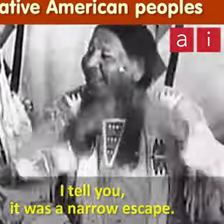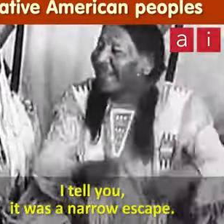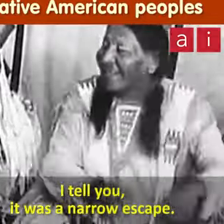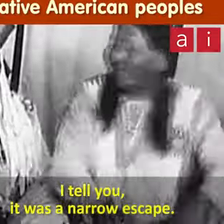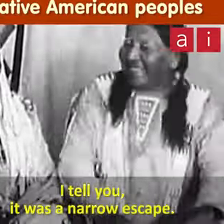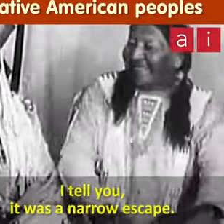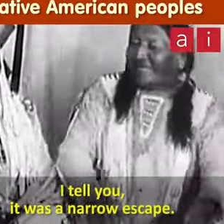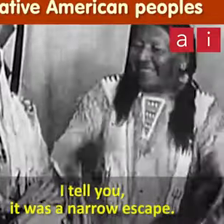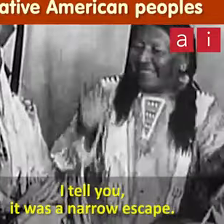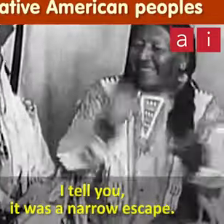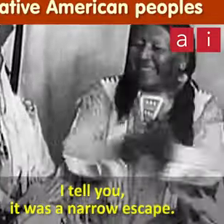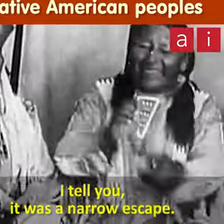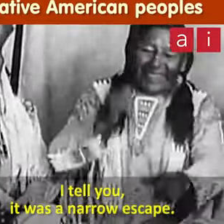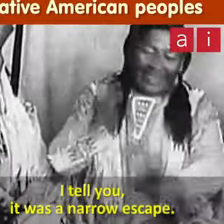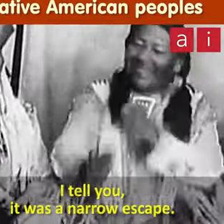a narrow escape.